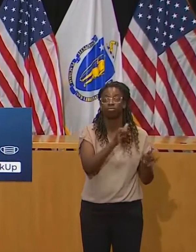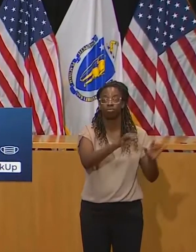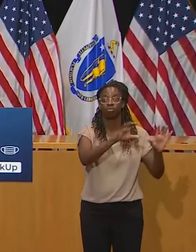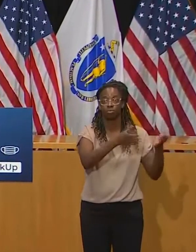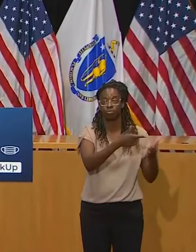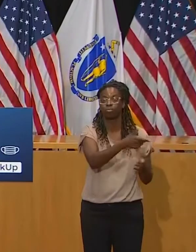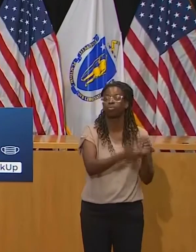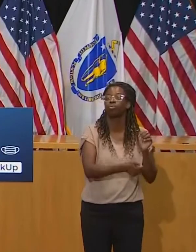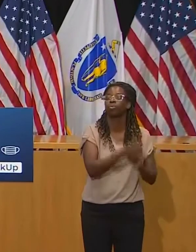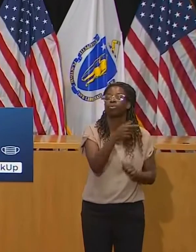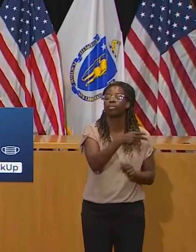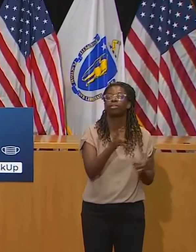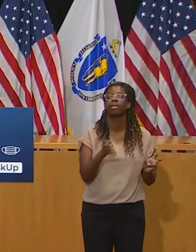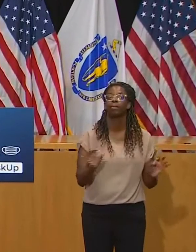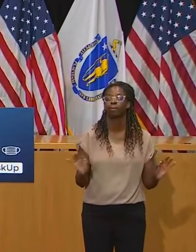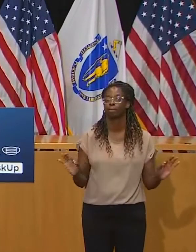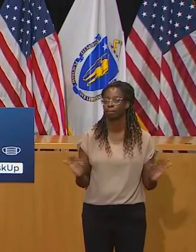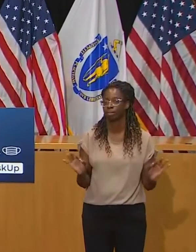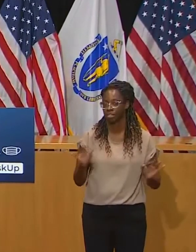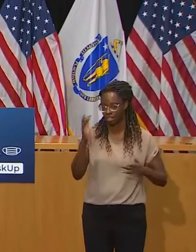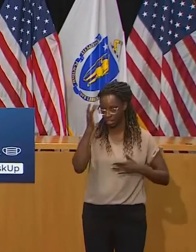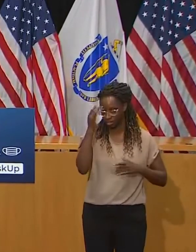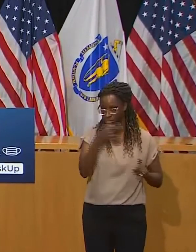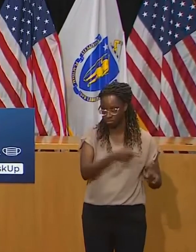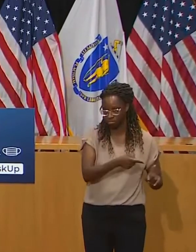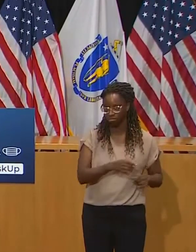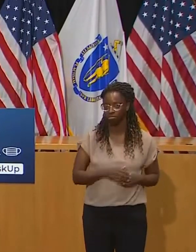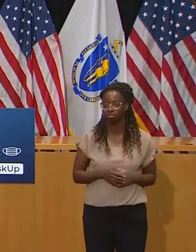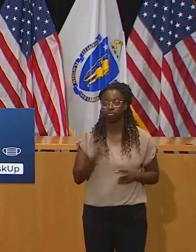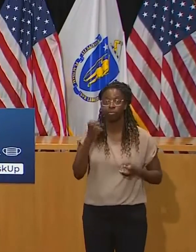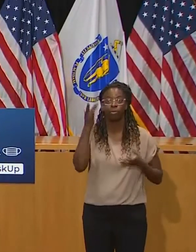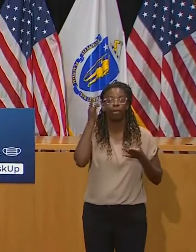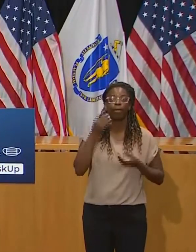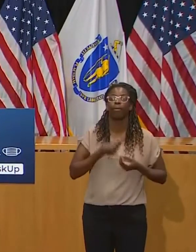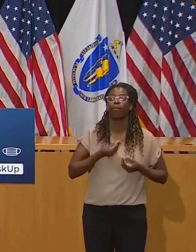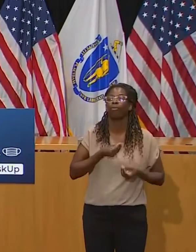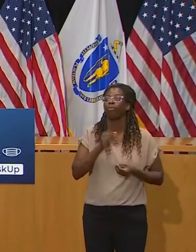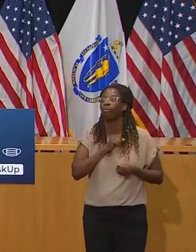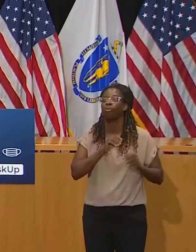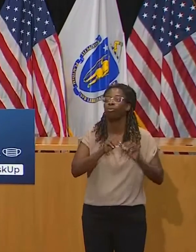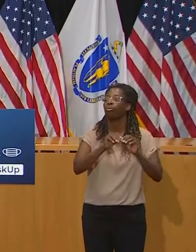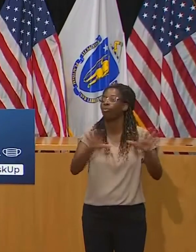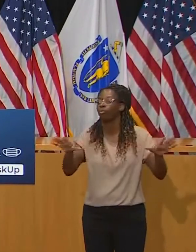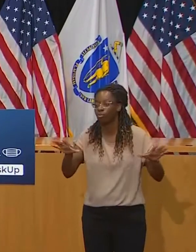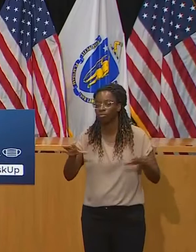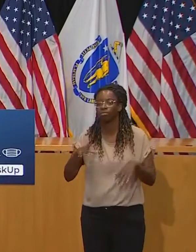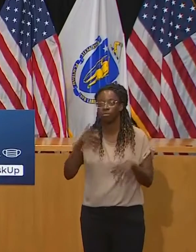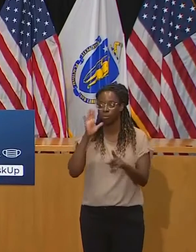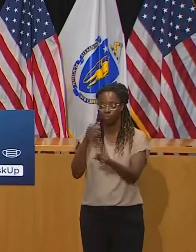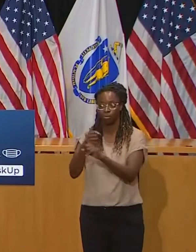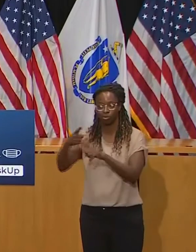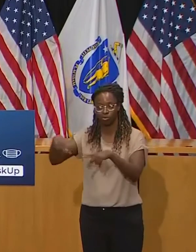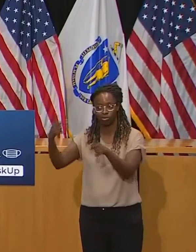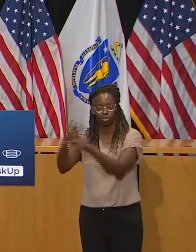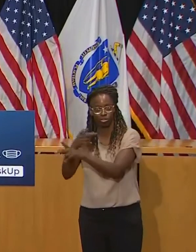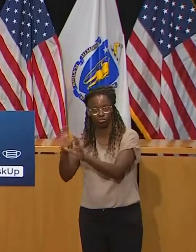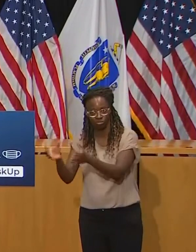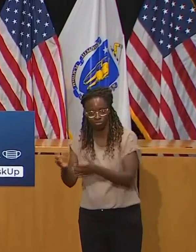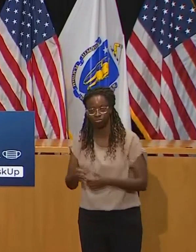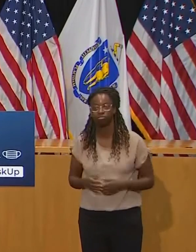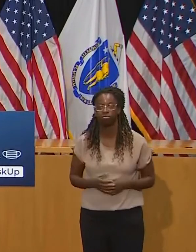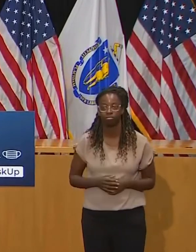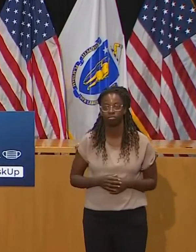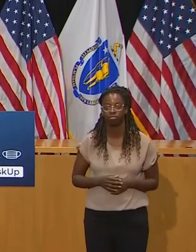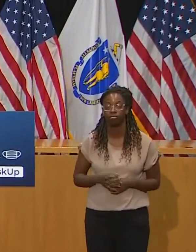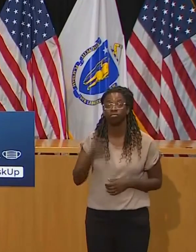some of the issues associated with contact tracing a little more complicated. I mean, here, right, when these folks get sick,